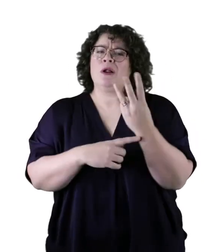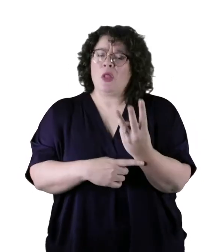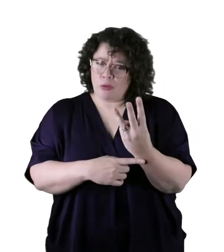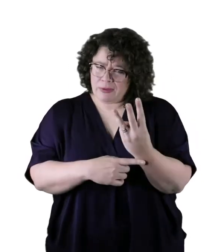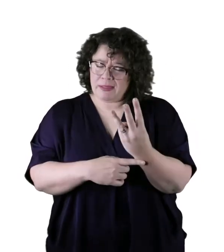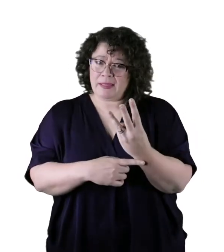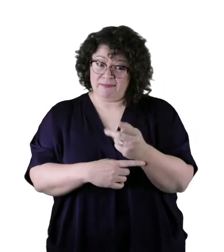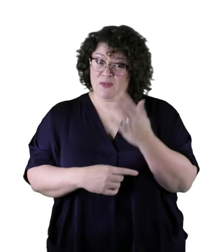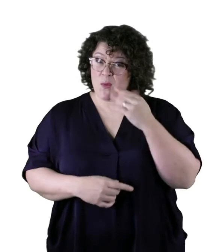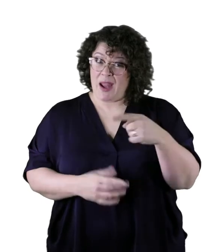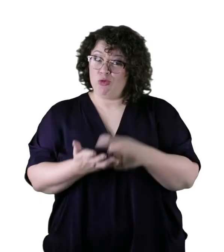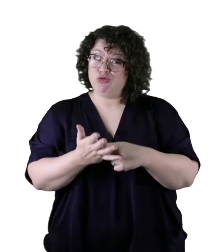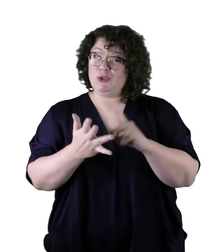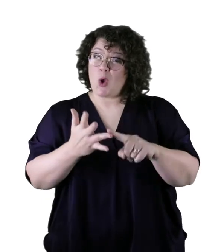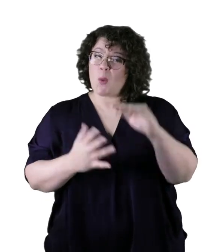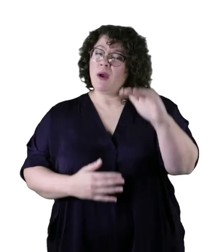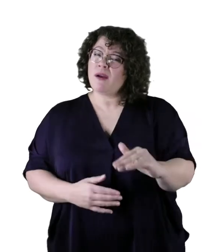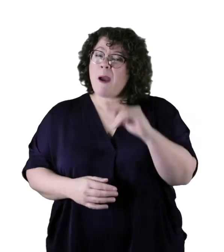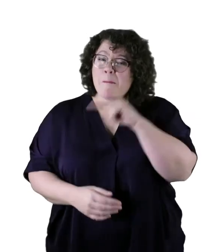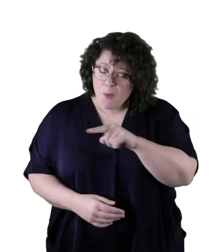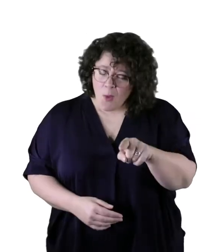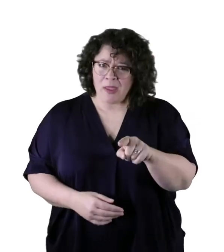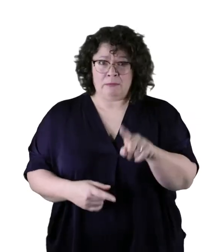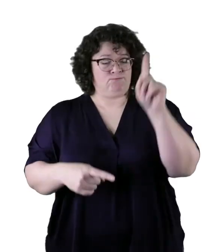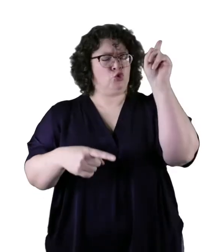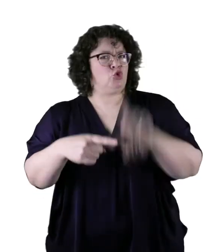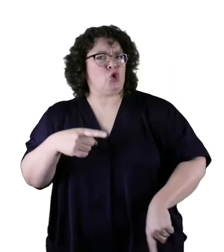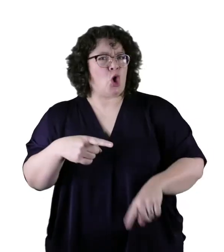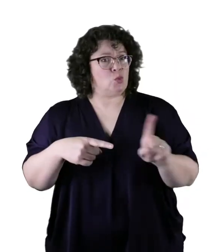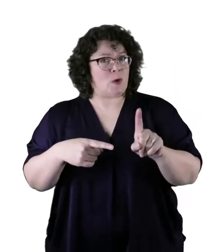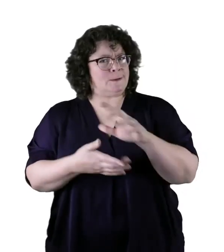with six strokes of a birch rod by a constable in the presence of his mother.